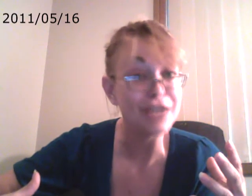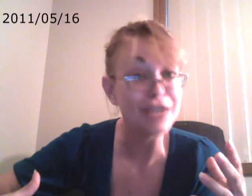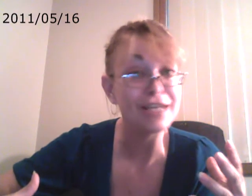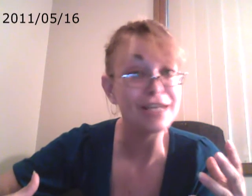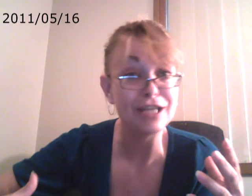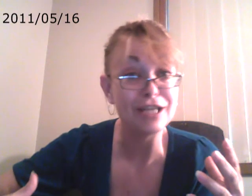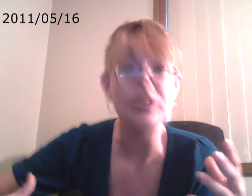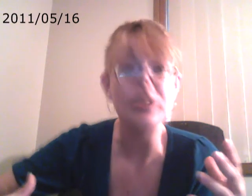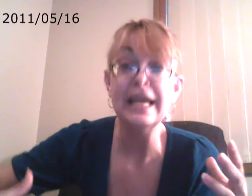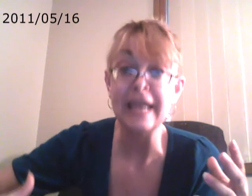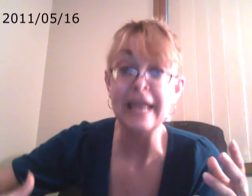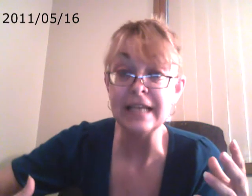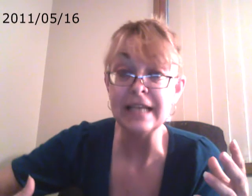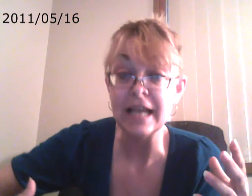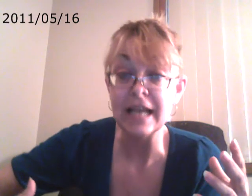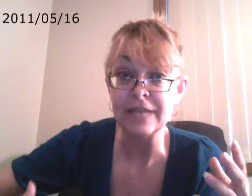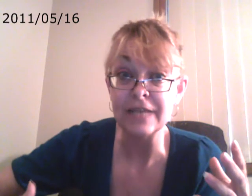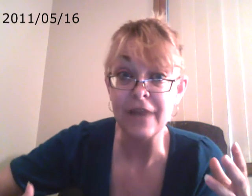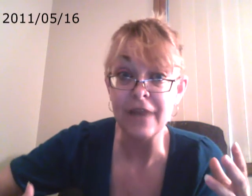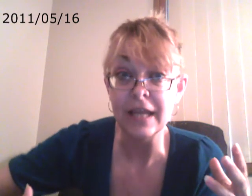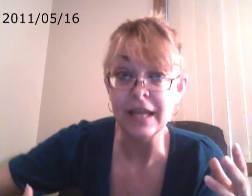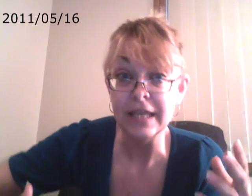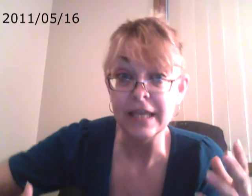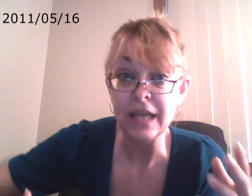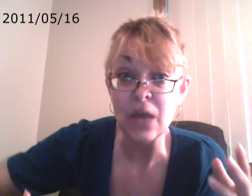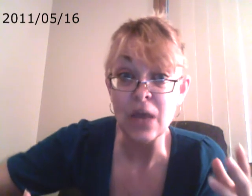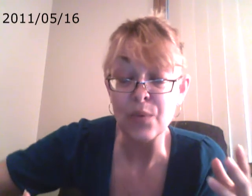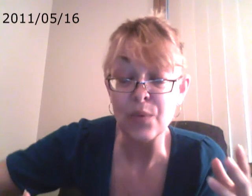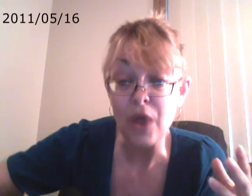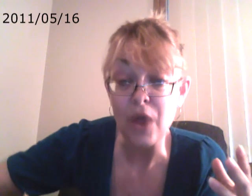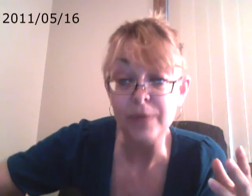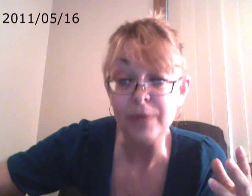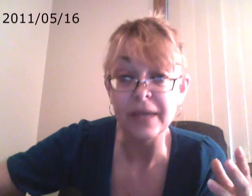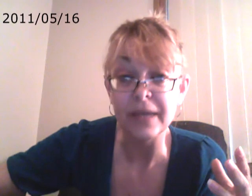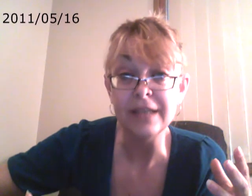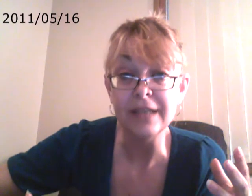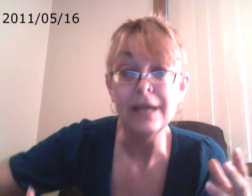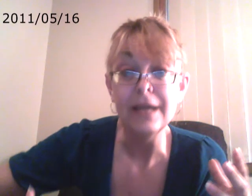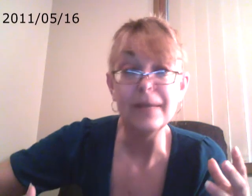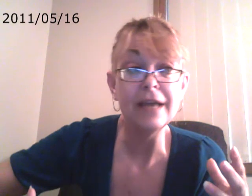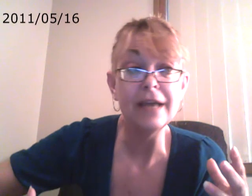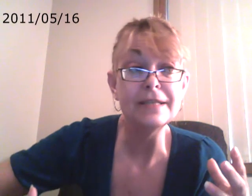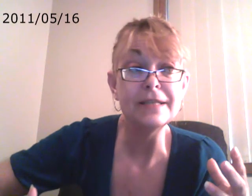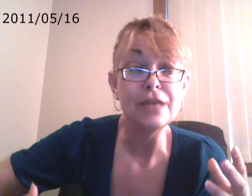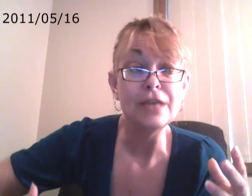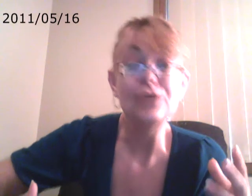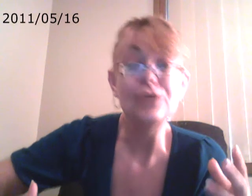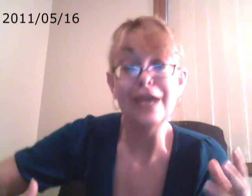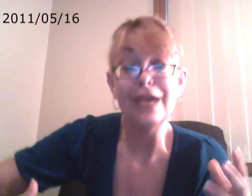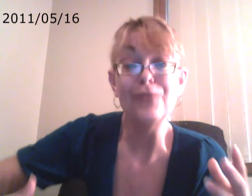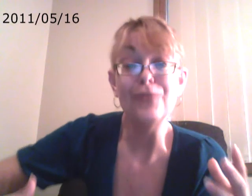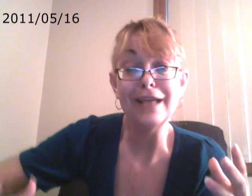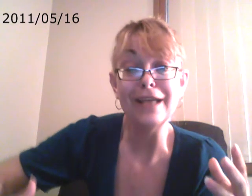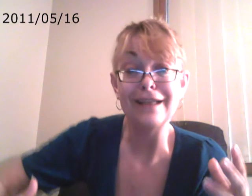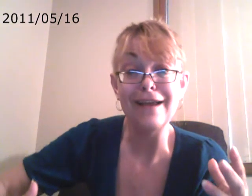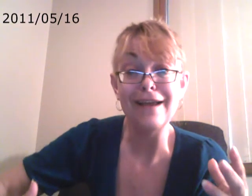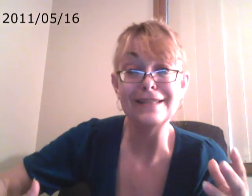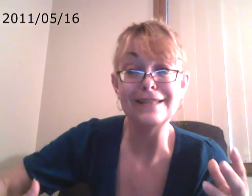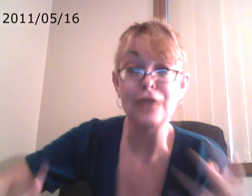that shit out. It can't identify the unknown problem yet, because you can't recognize that your